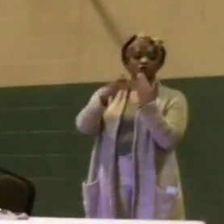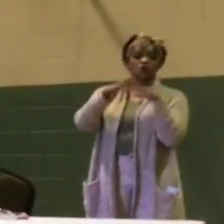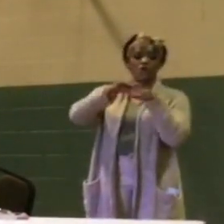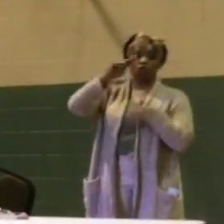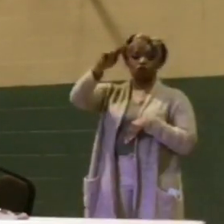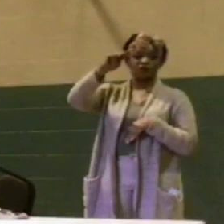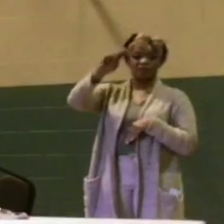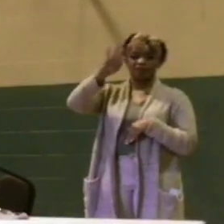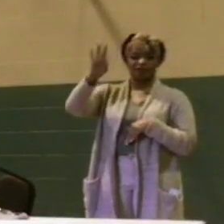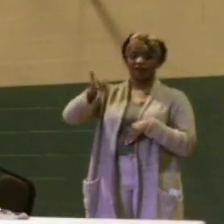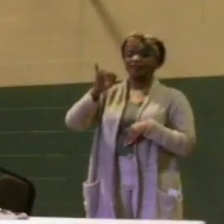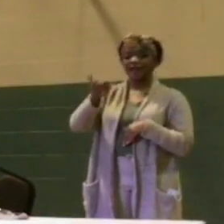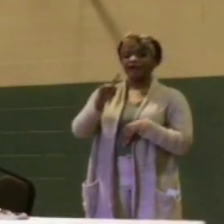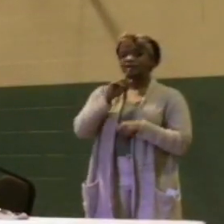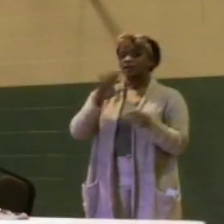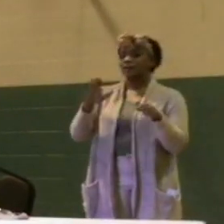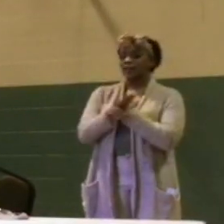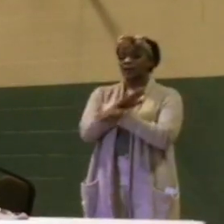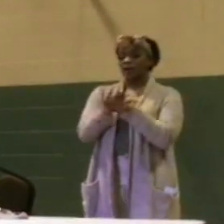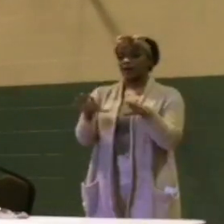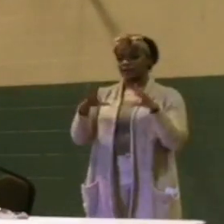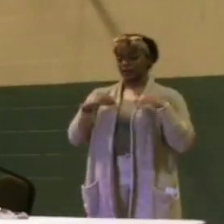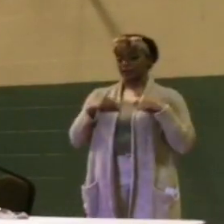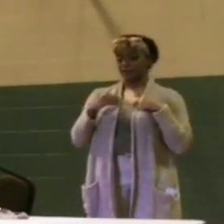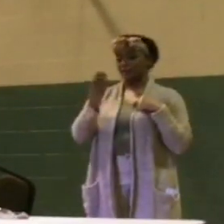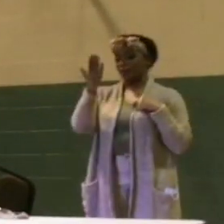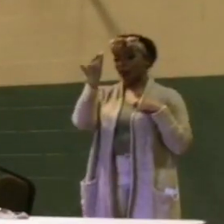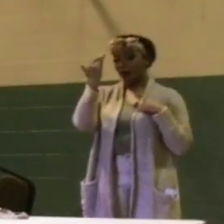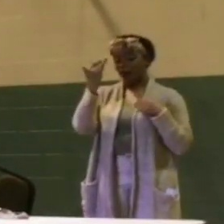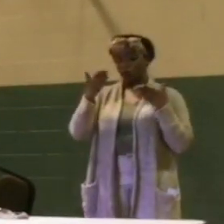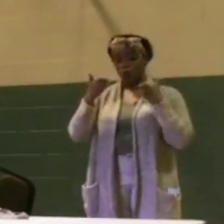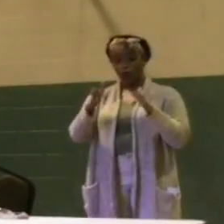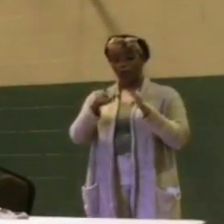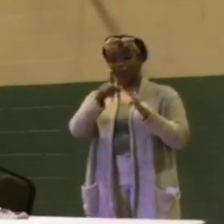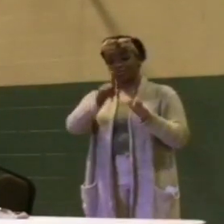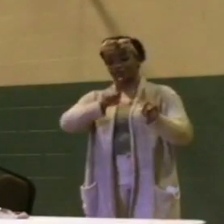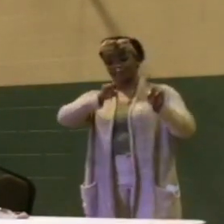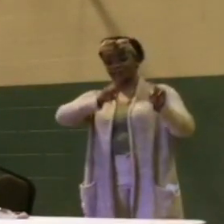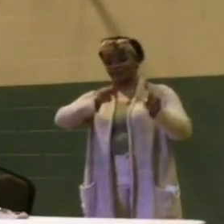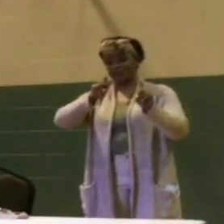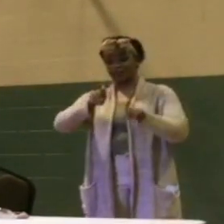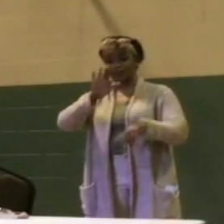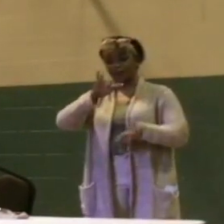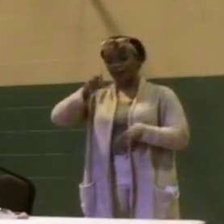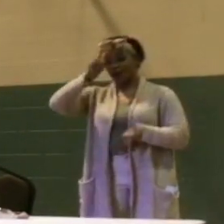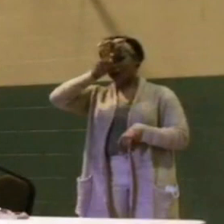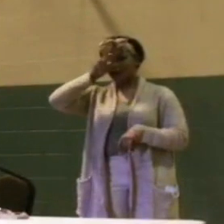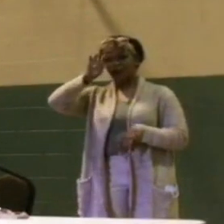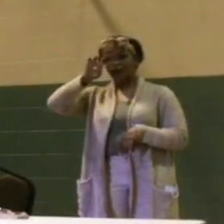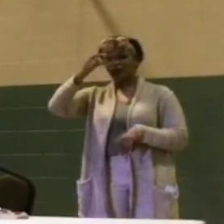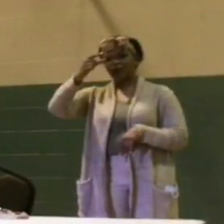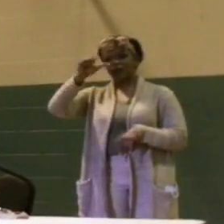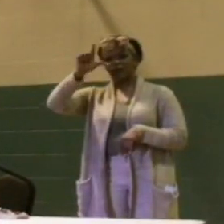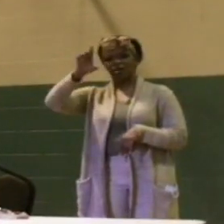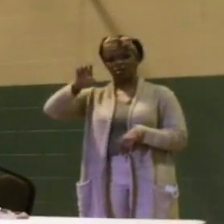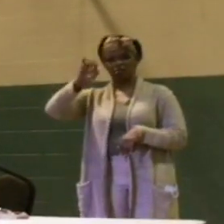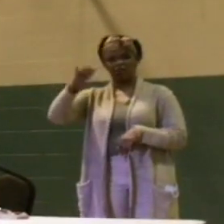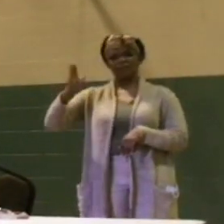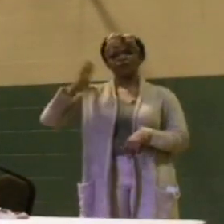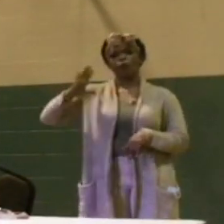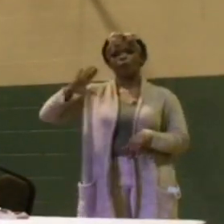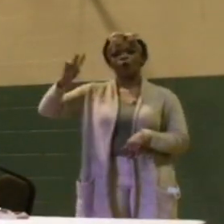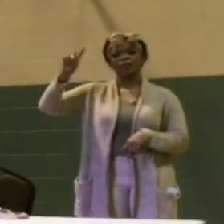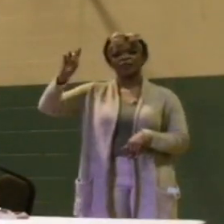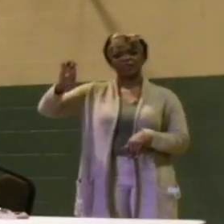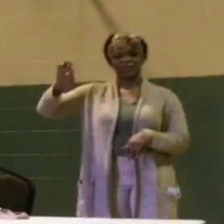unacceptable, especially because the way that the testing that was done by EGLE, which is former DEQ, did